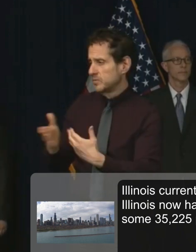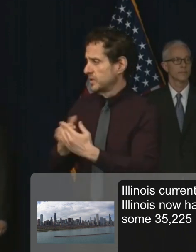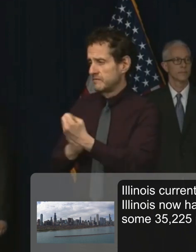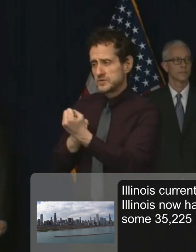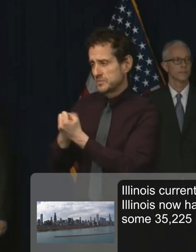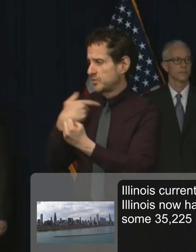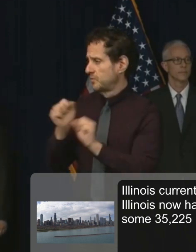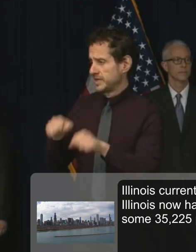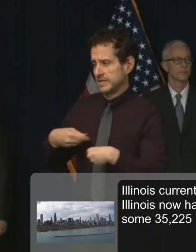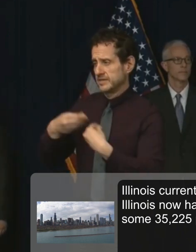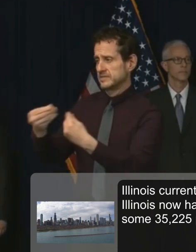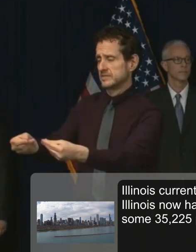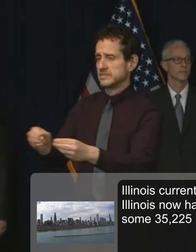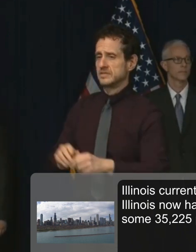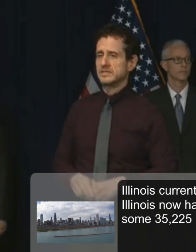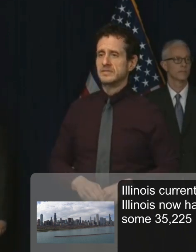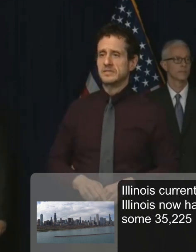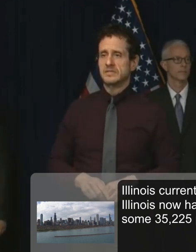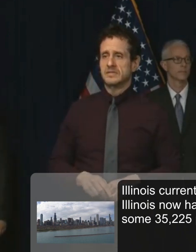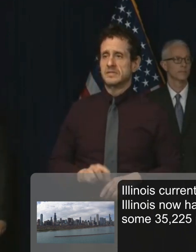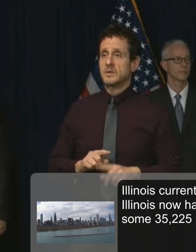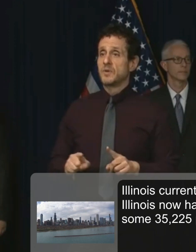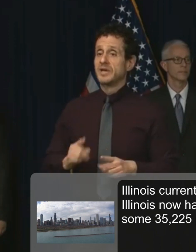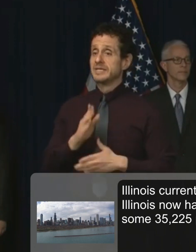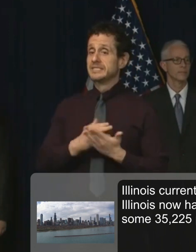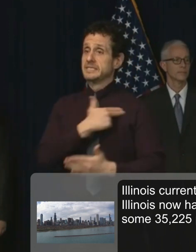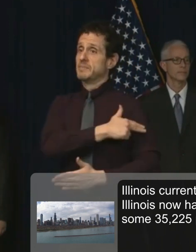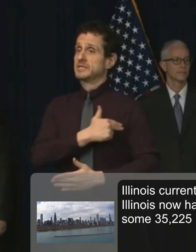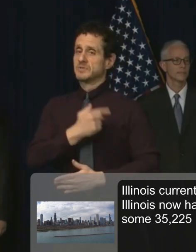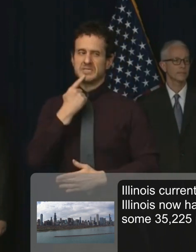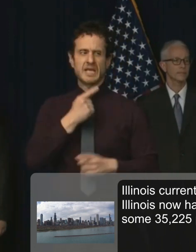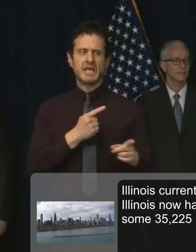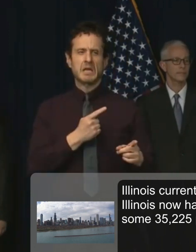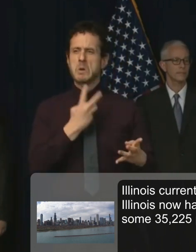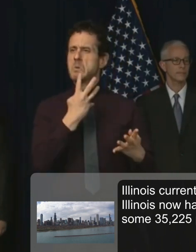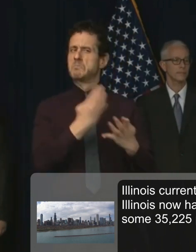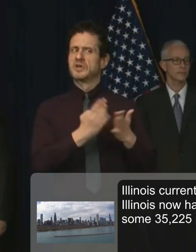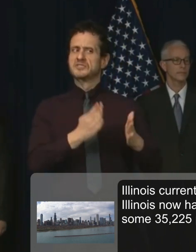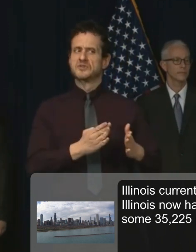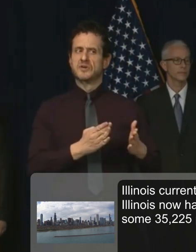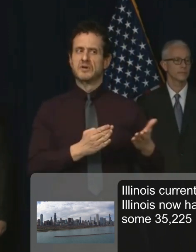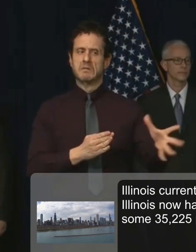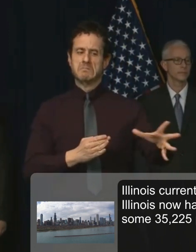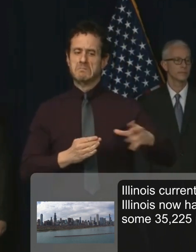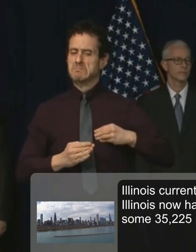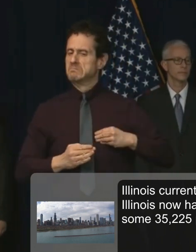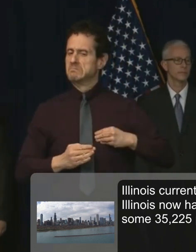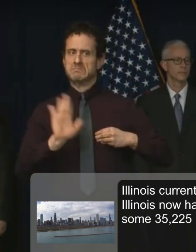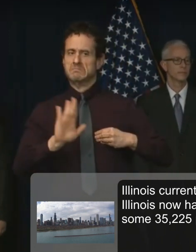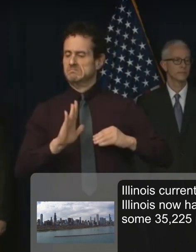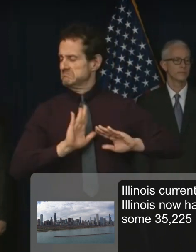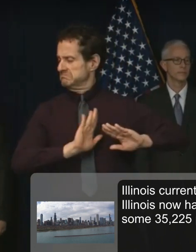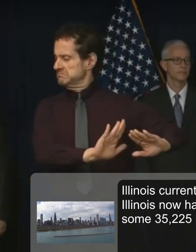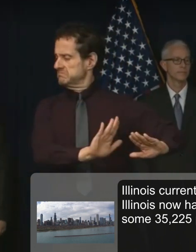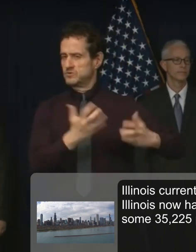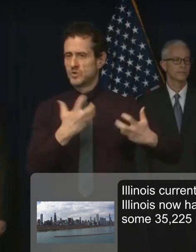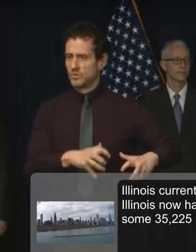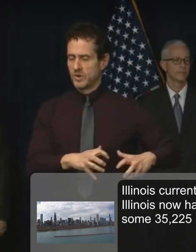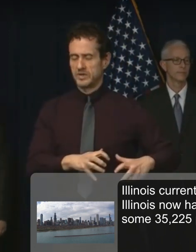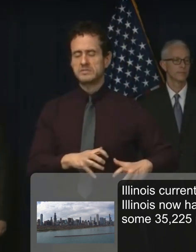But hospitals that refuse to take on residents of the Department of Corrections will be called out by name,